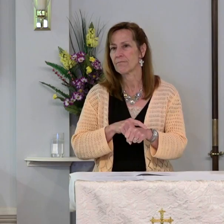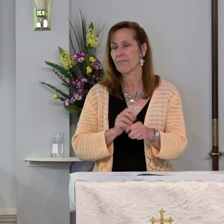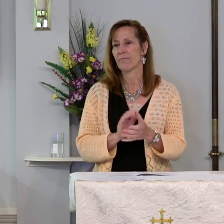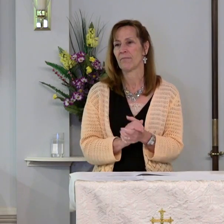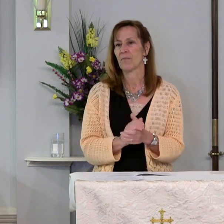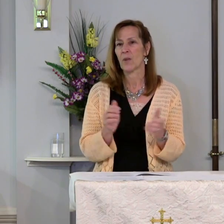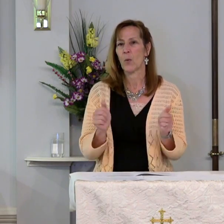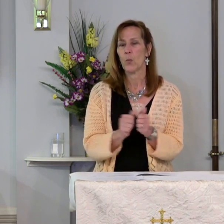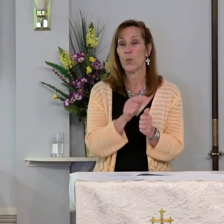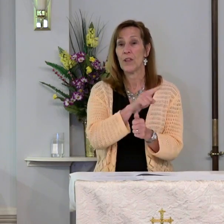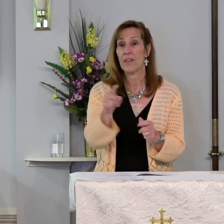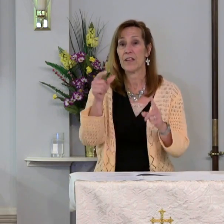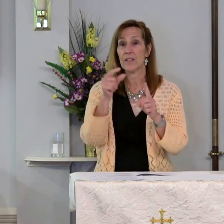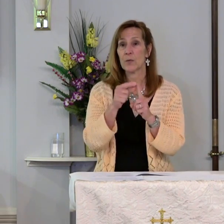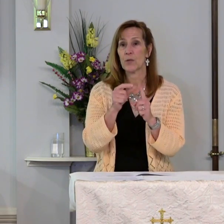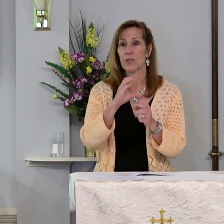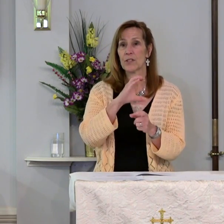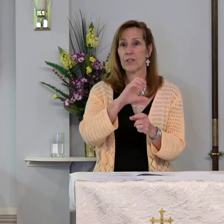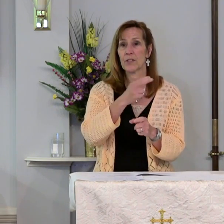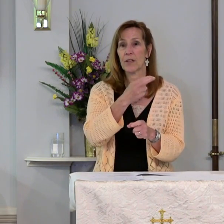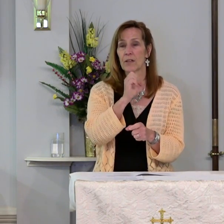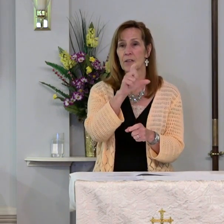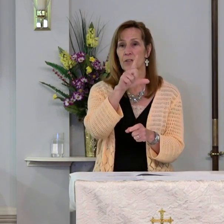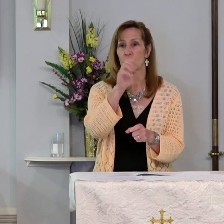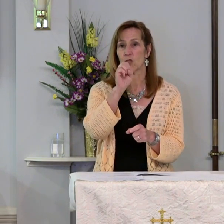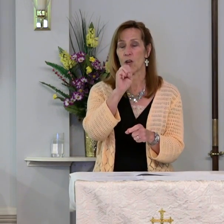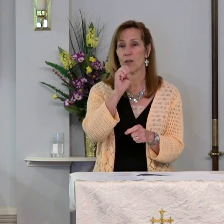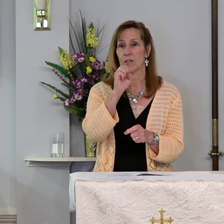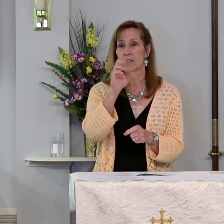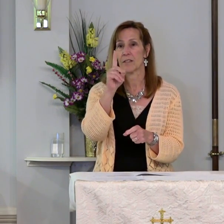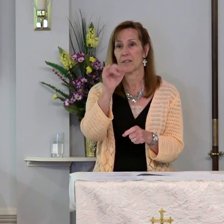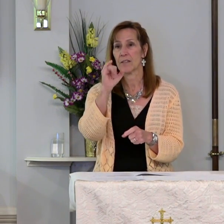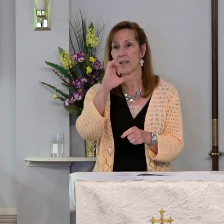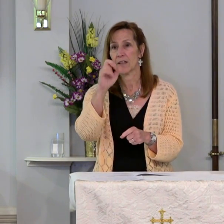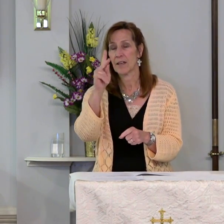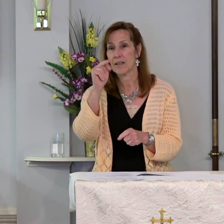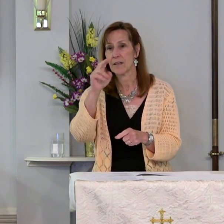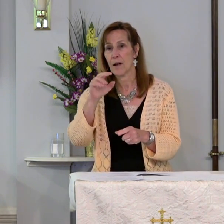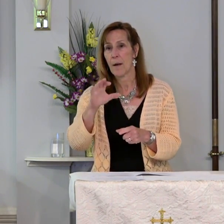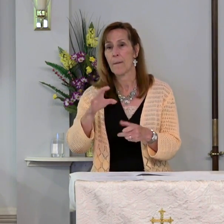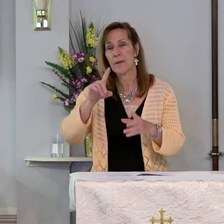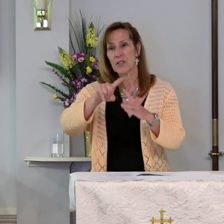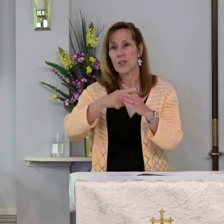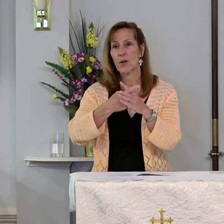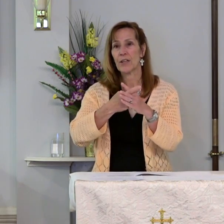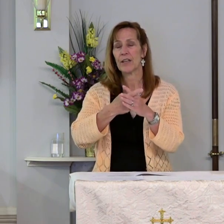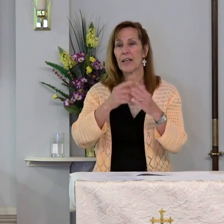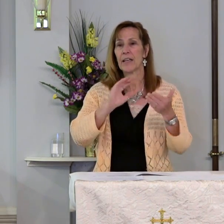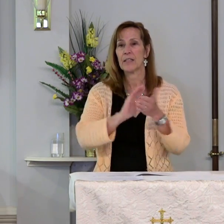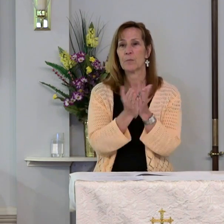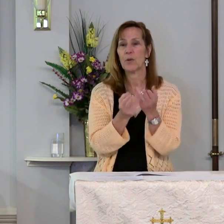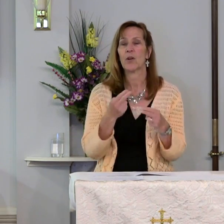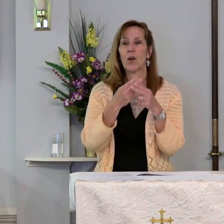With these words, Charles Dickens began his book, A Tale of Two Cities.